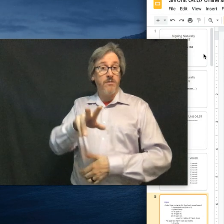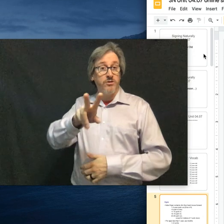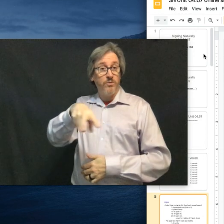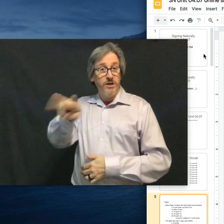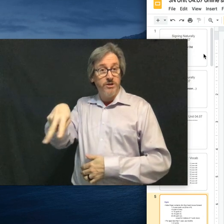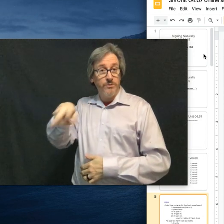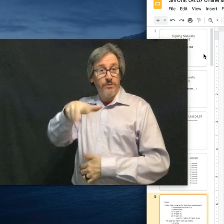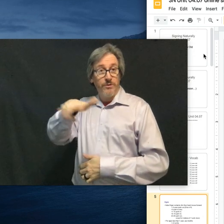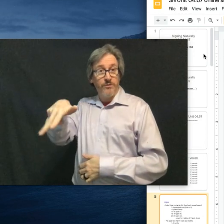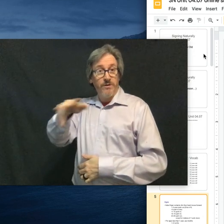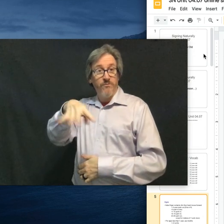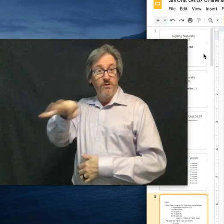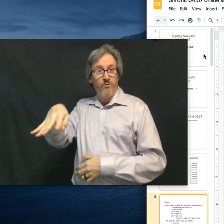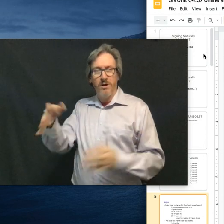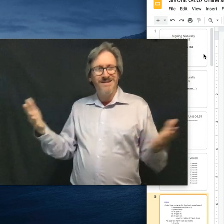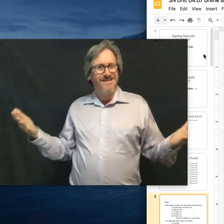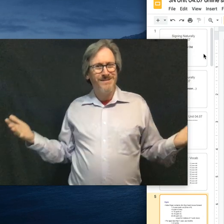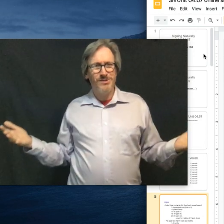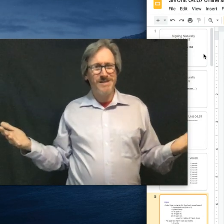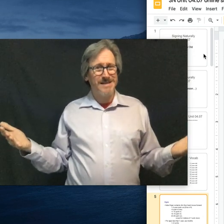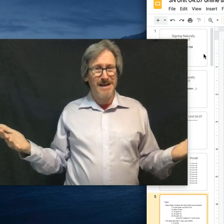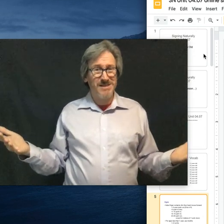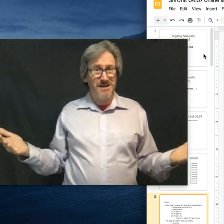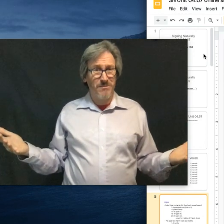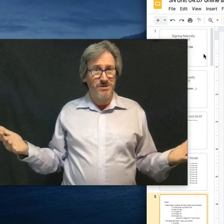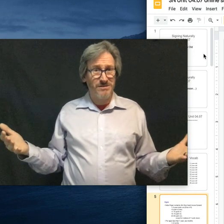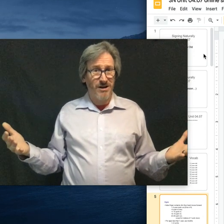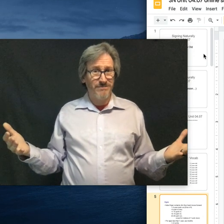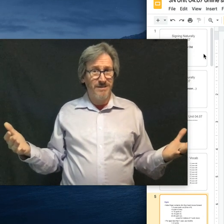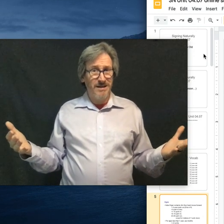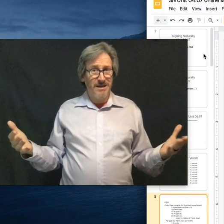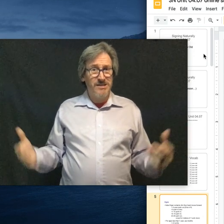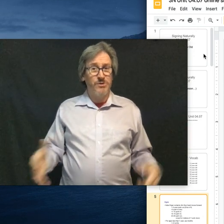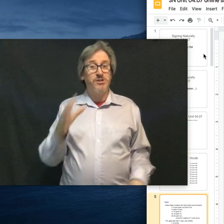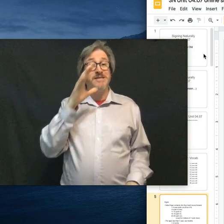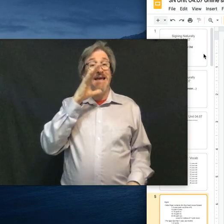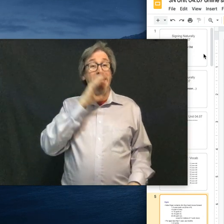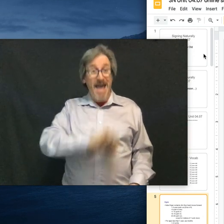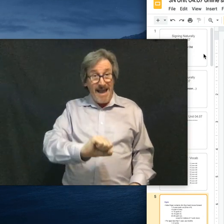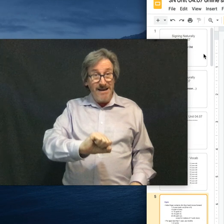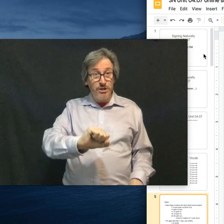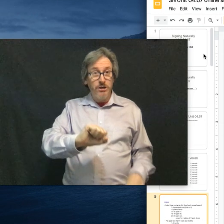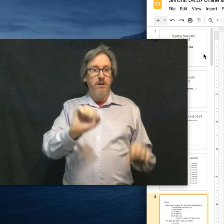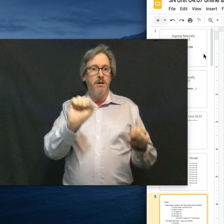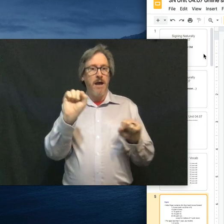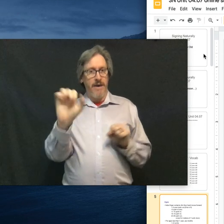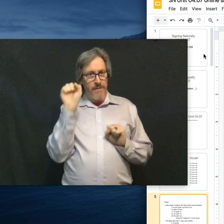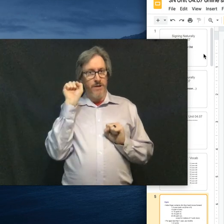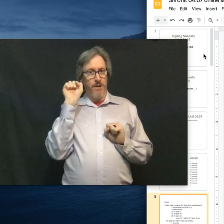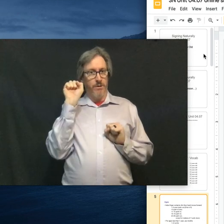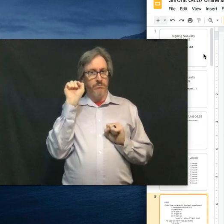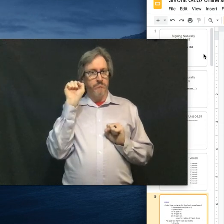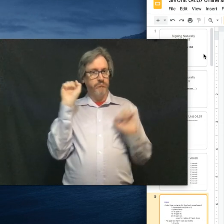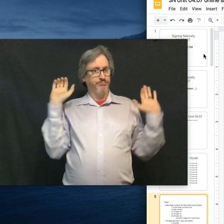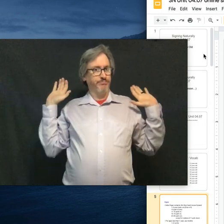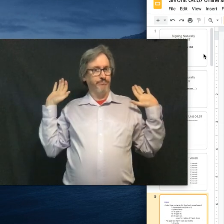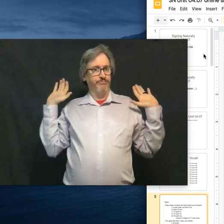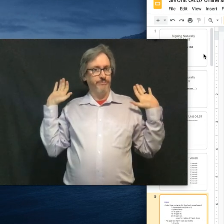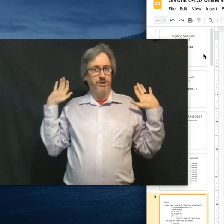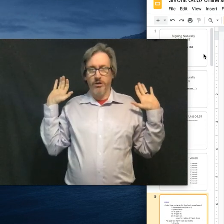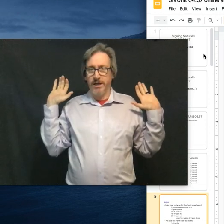palm out. Twenty-two, thirty-three, forty-four. So it's the same as the numbers, right? So it's just age, and then the number.